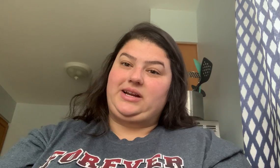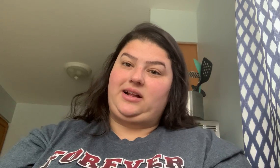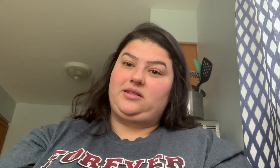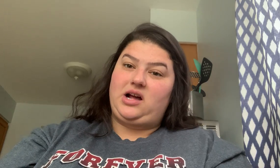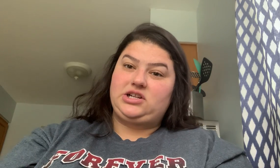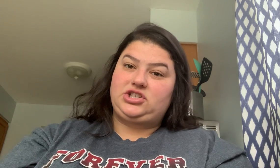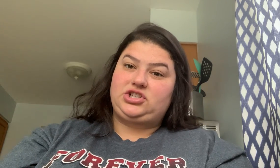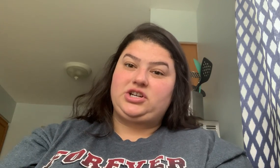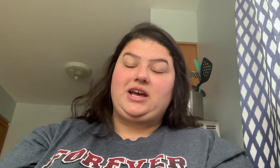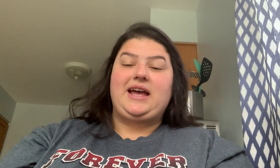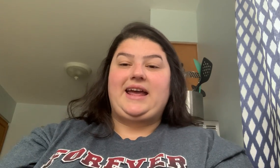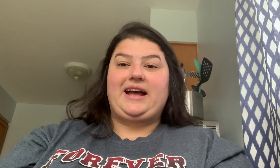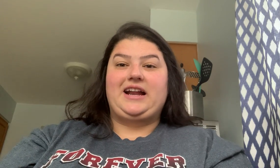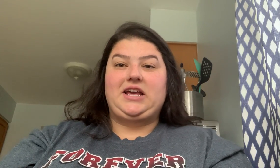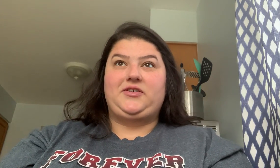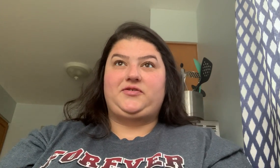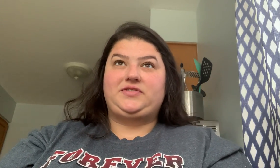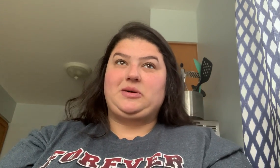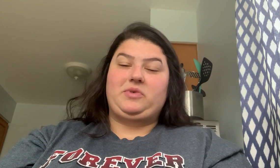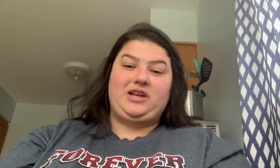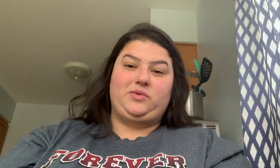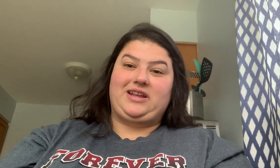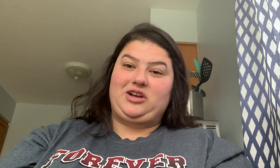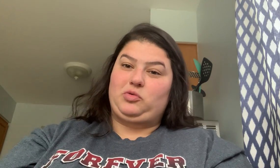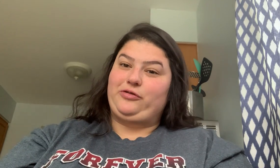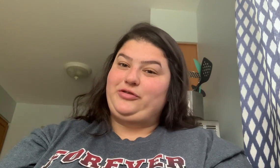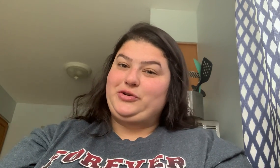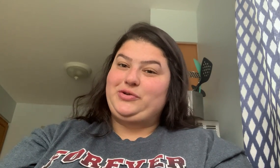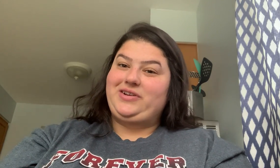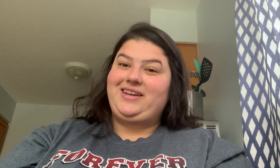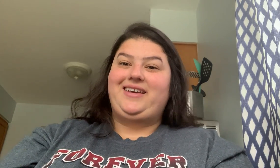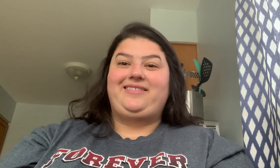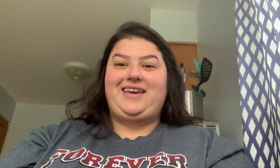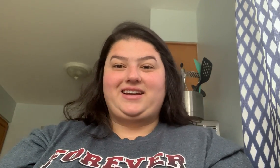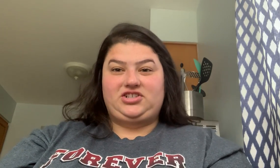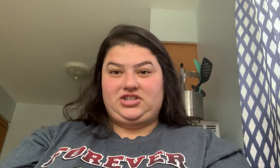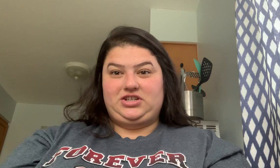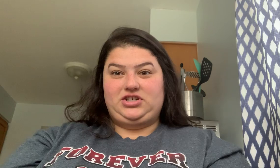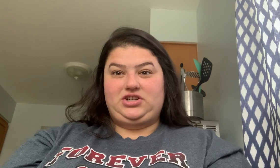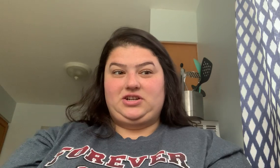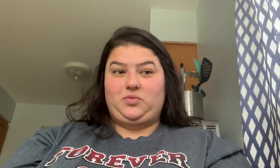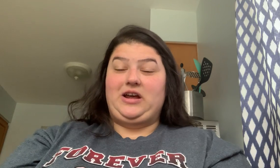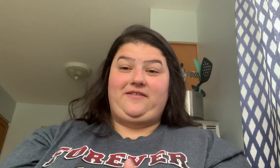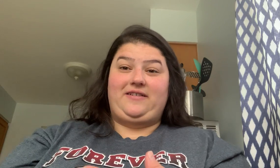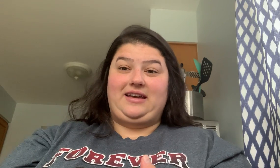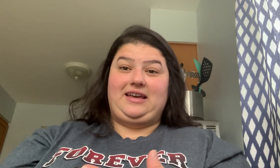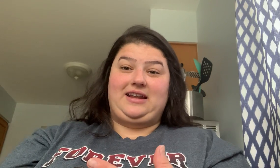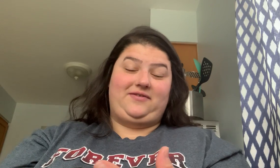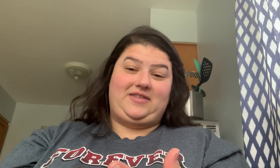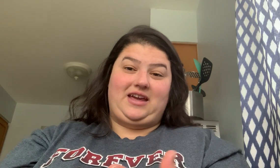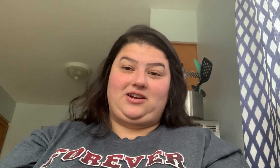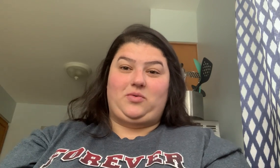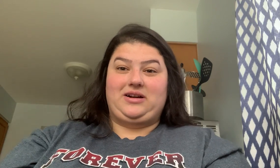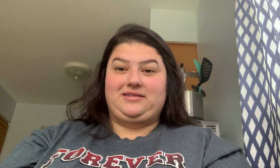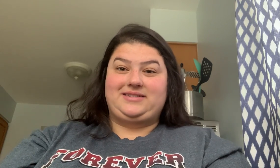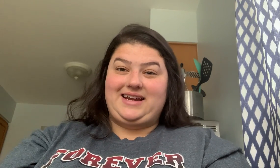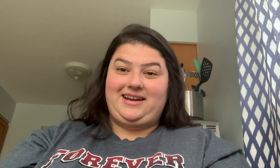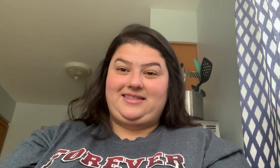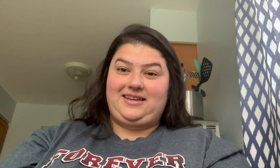eating lunch and if somebody would like more food they could and if they don't want to say anything